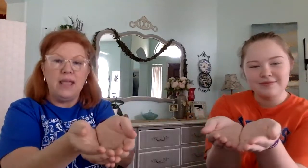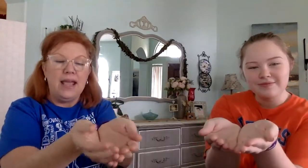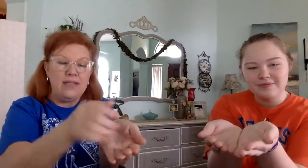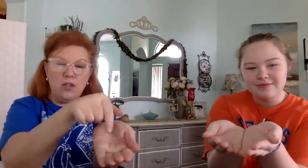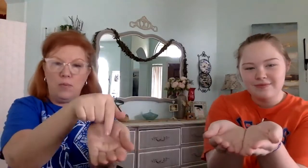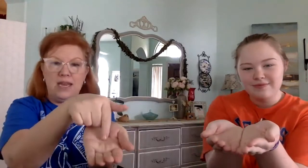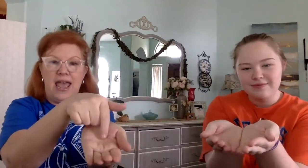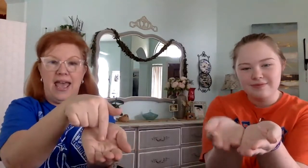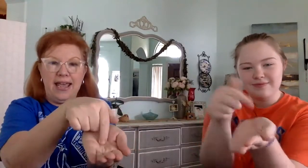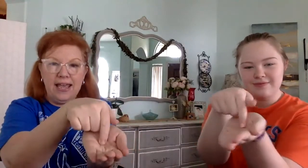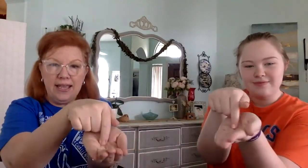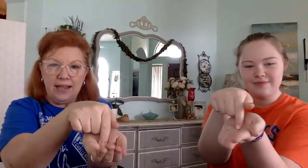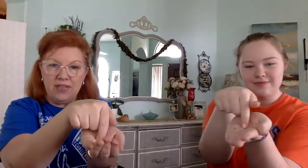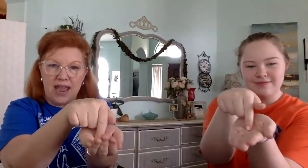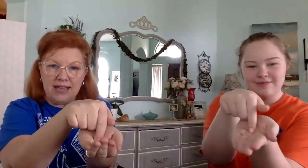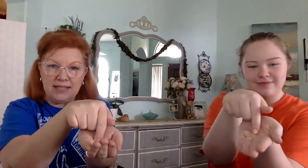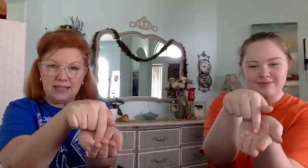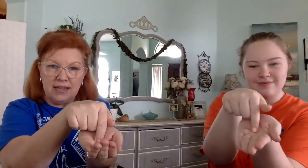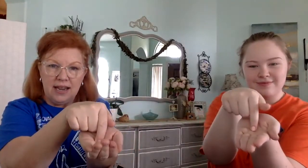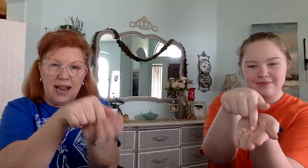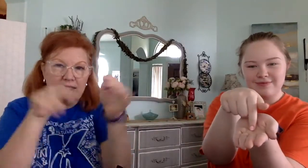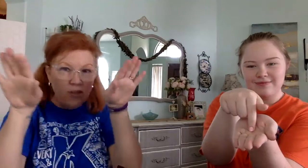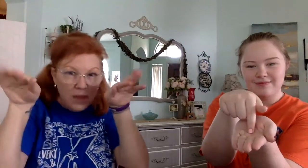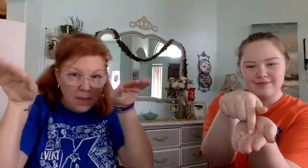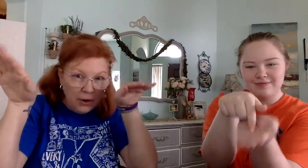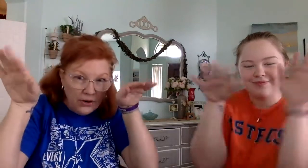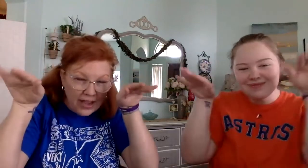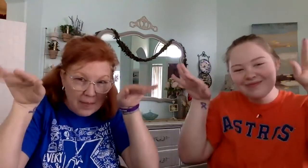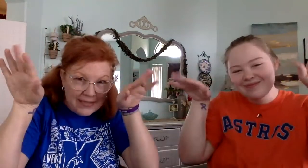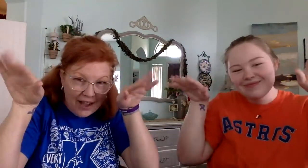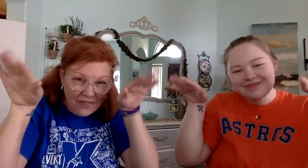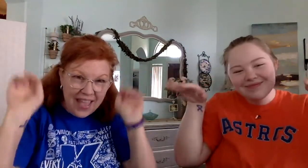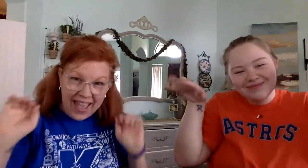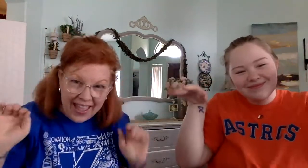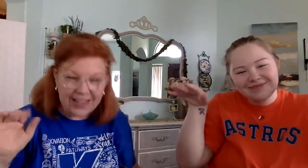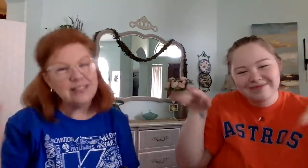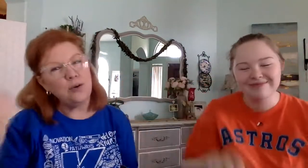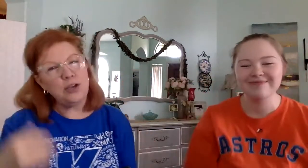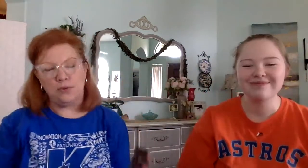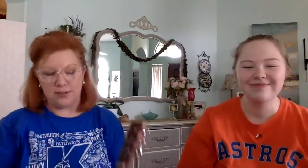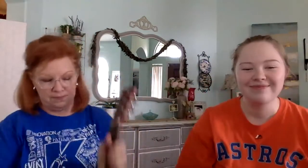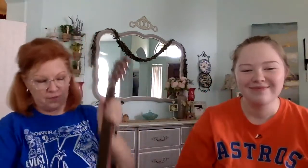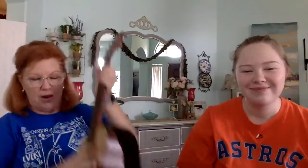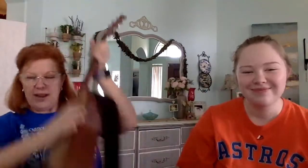And then there'll be an egg in the nest and then there'll be a bird that comes out of the egg. It's so cute. All right.